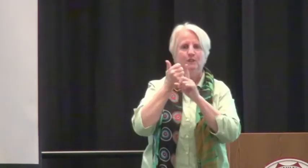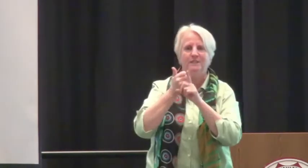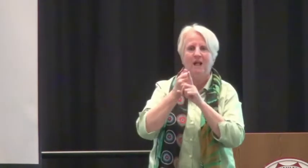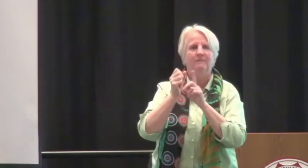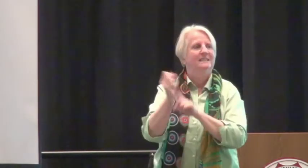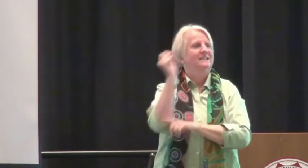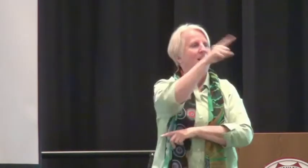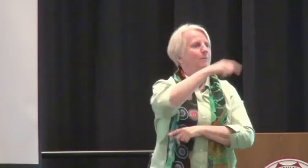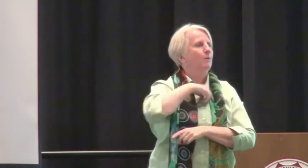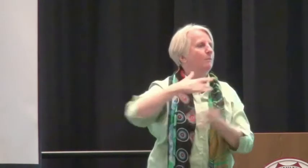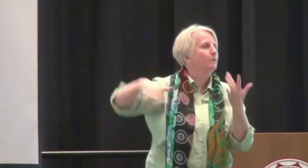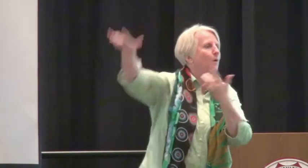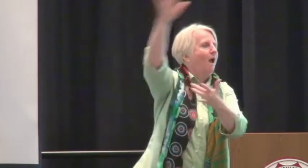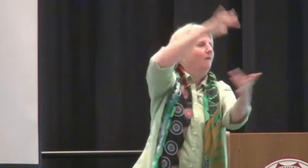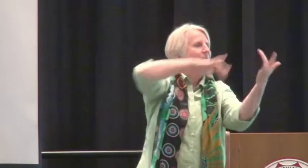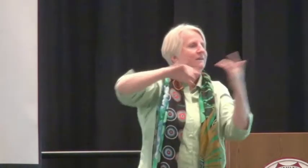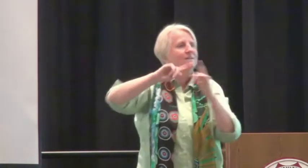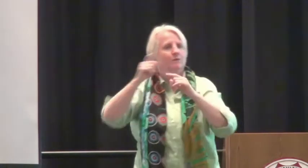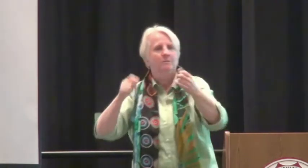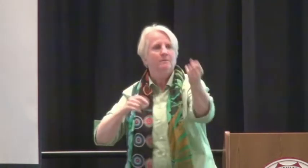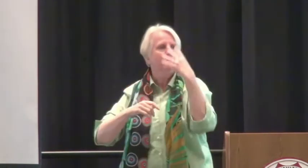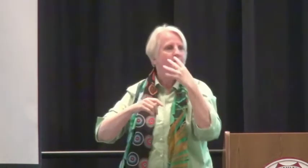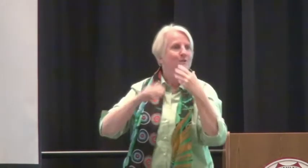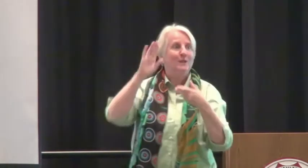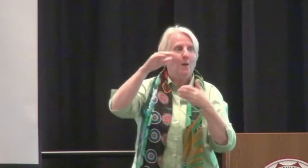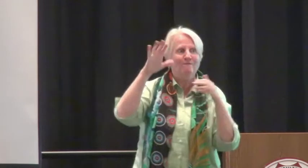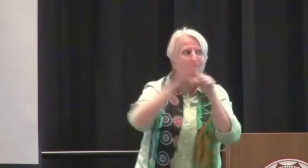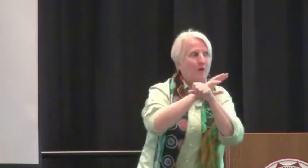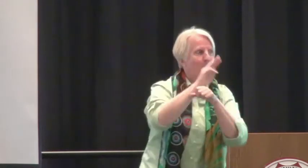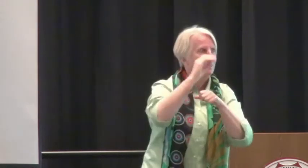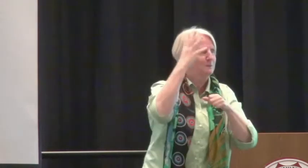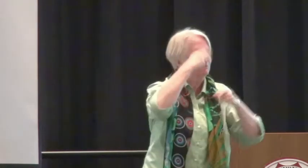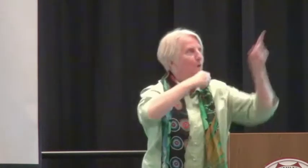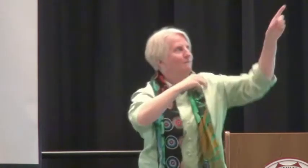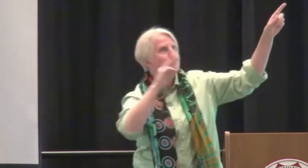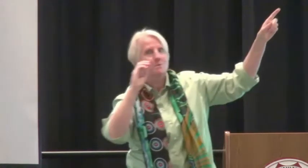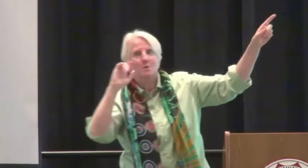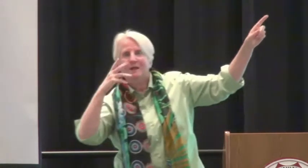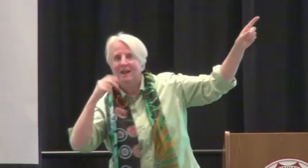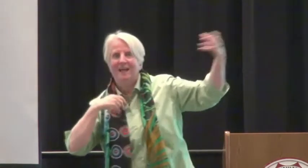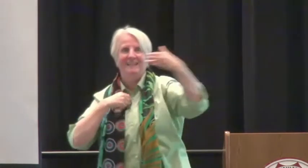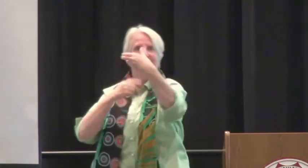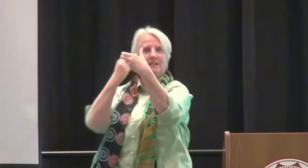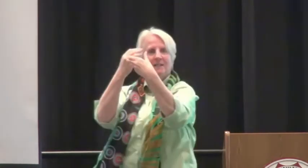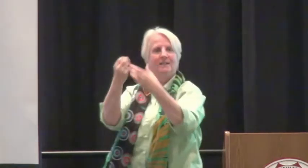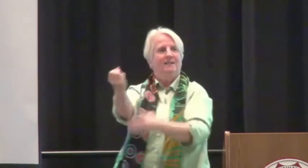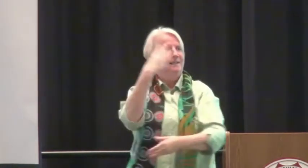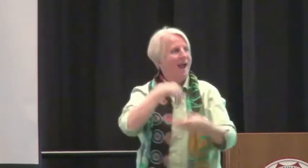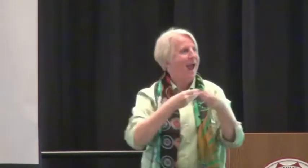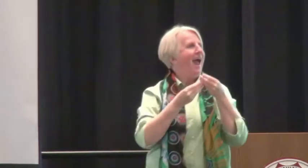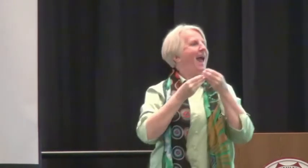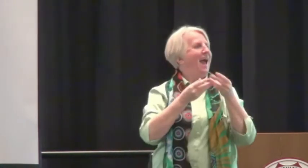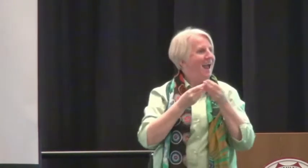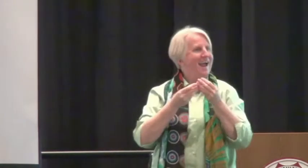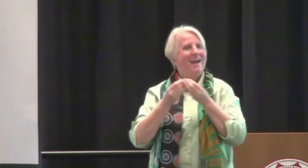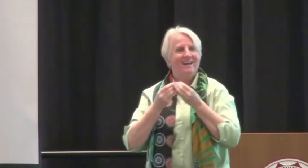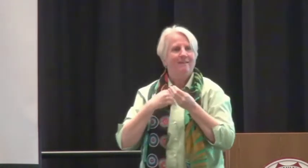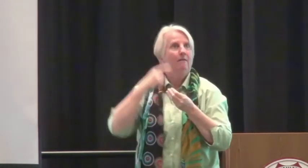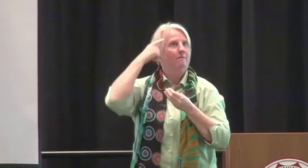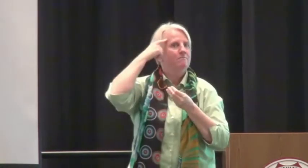Roxanne liked taking selfies, which I did too when I would travel. We would often take pictures of the moon and share that with one another.